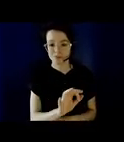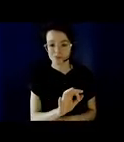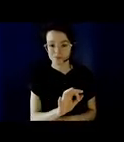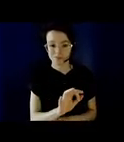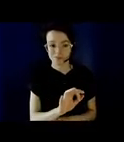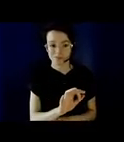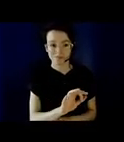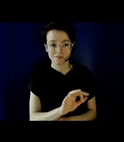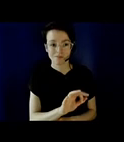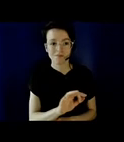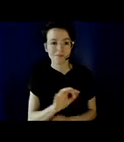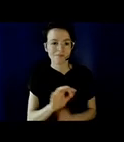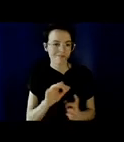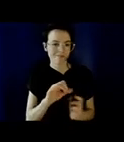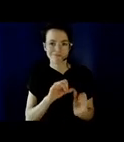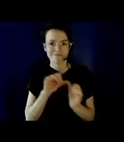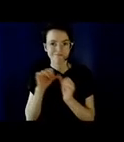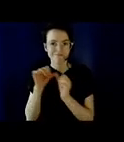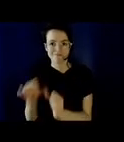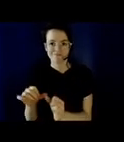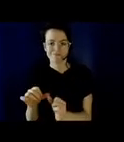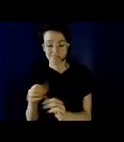after the pandemic occurred in 2020.